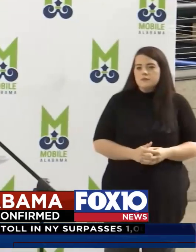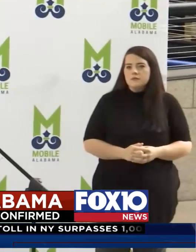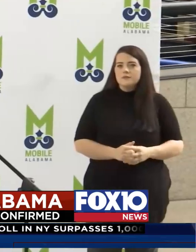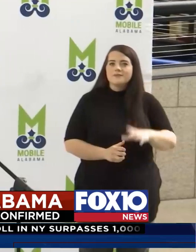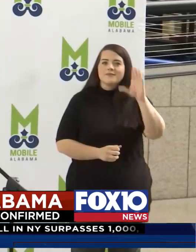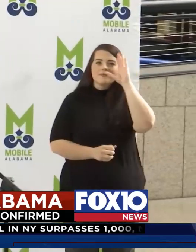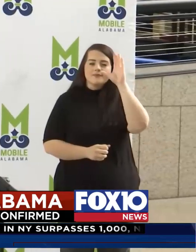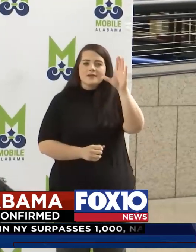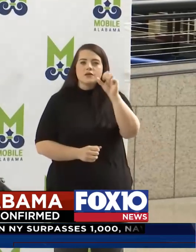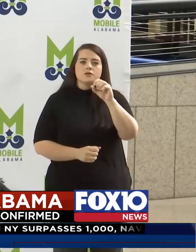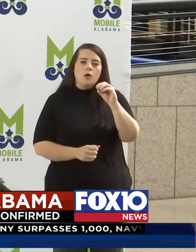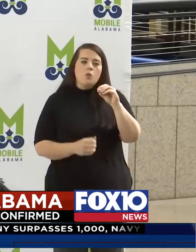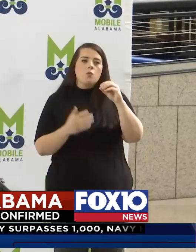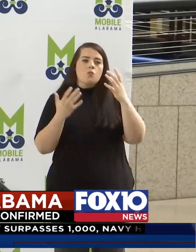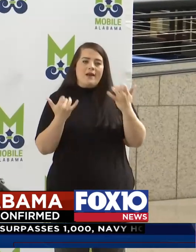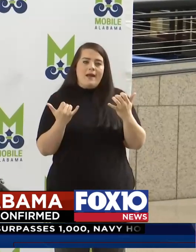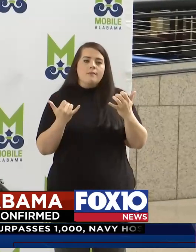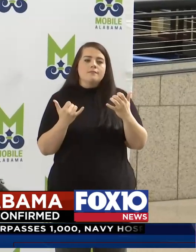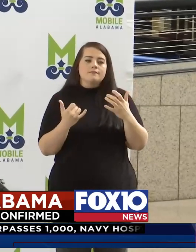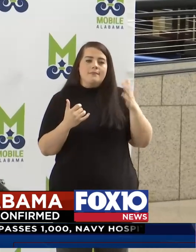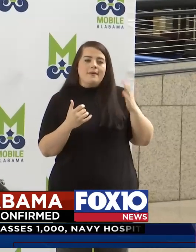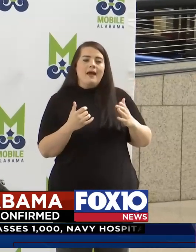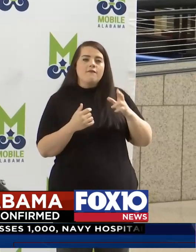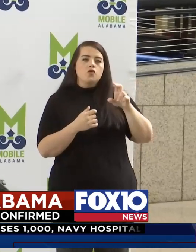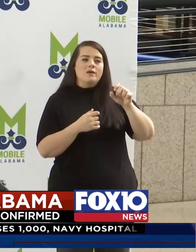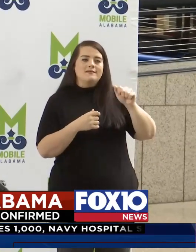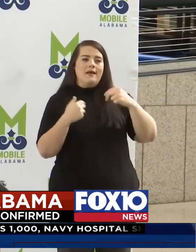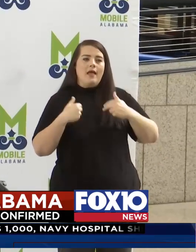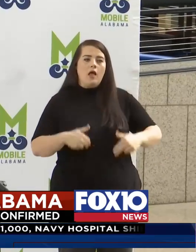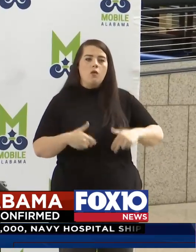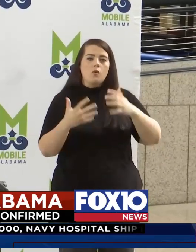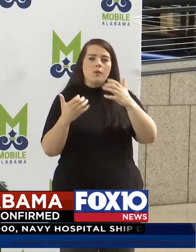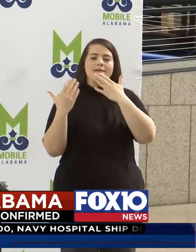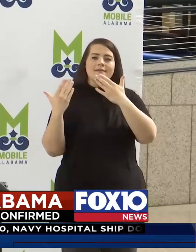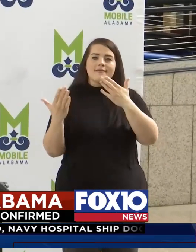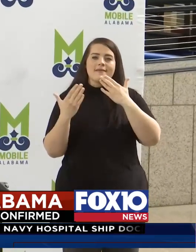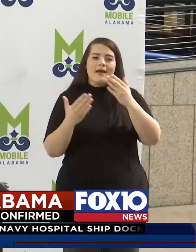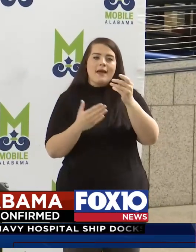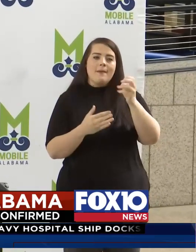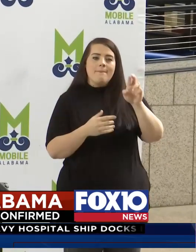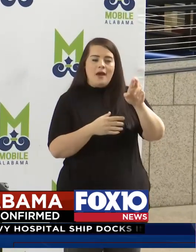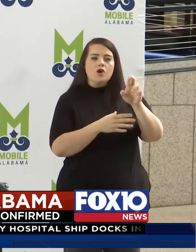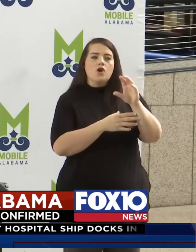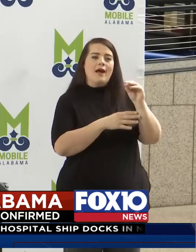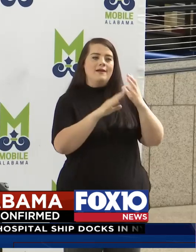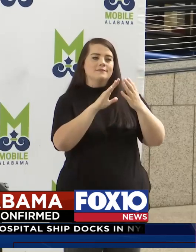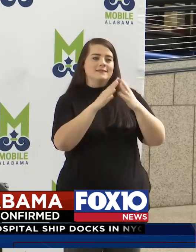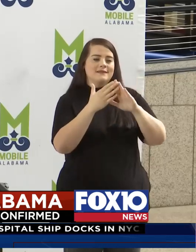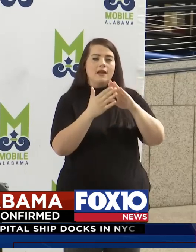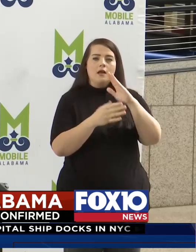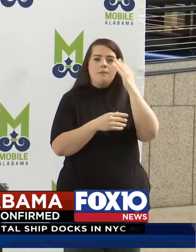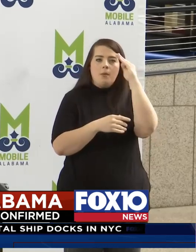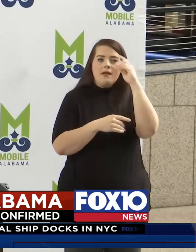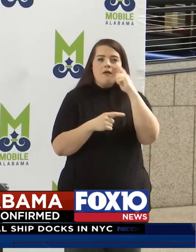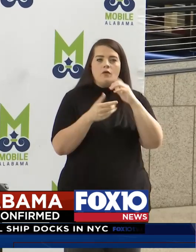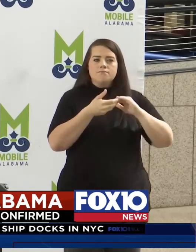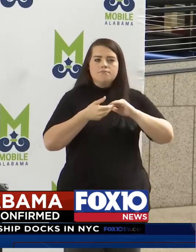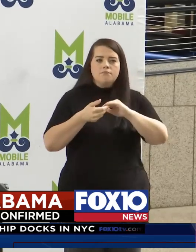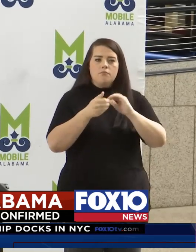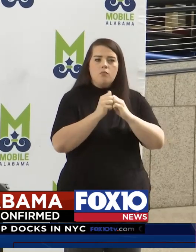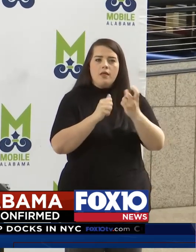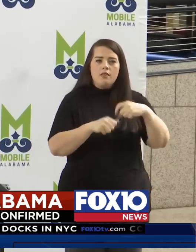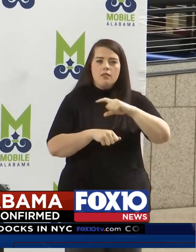Hello. So, on behalf of USA Health, we'd like to thank Mayor Stimson and the City of Mobile for partnering with us